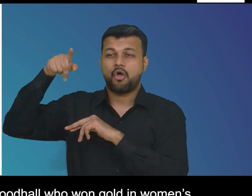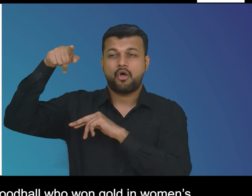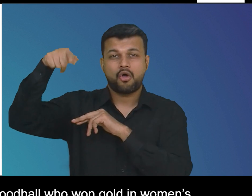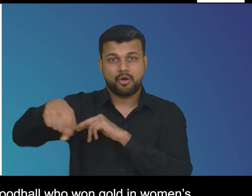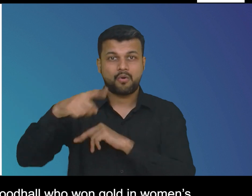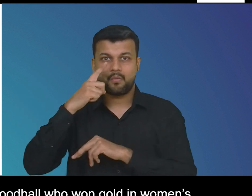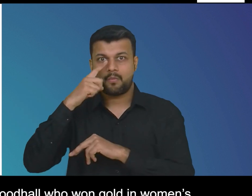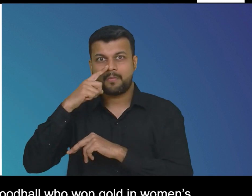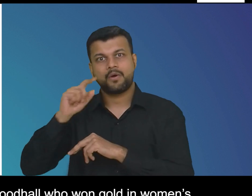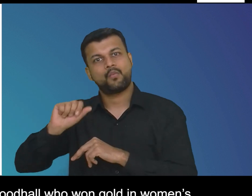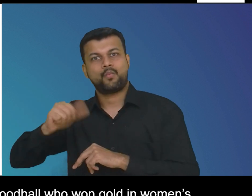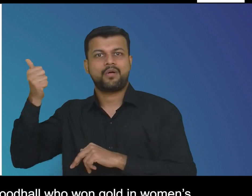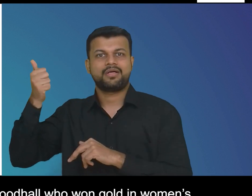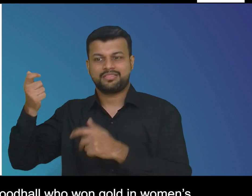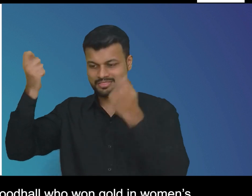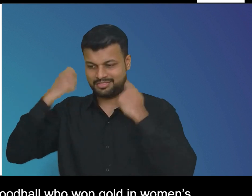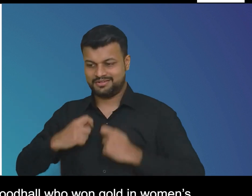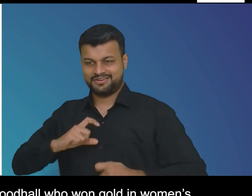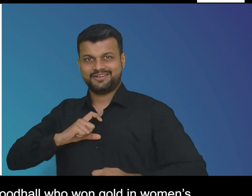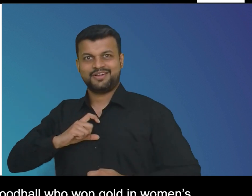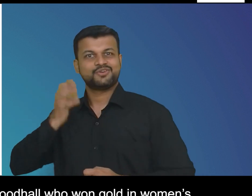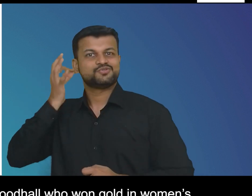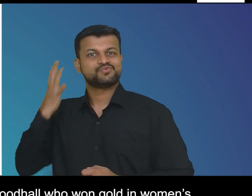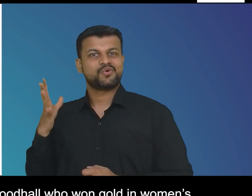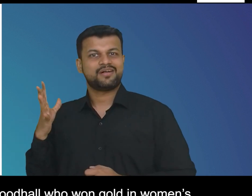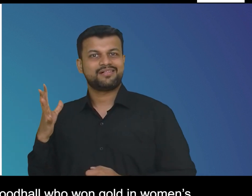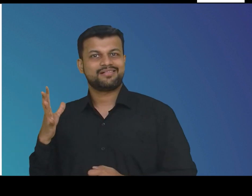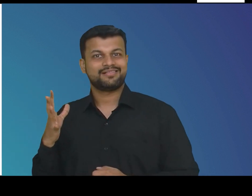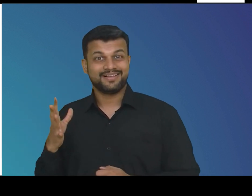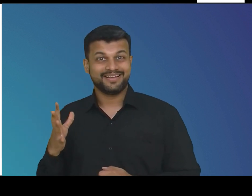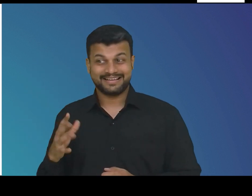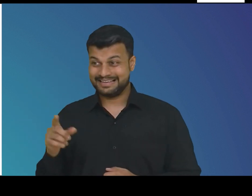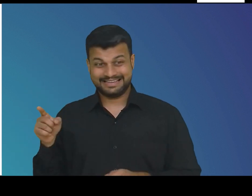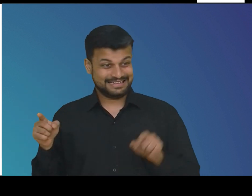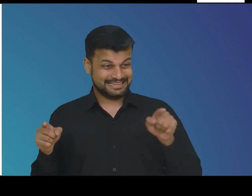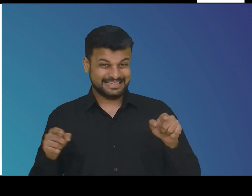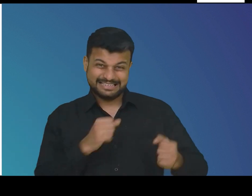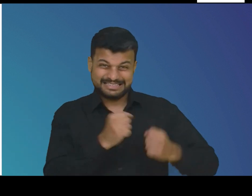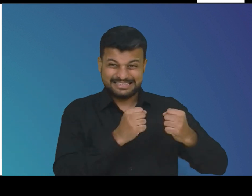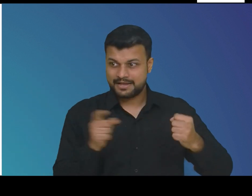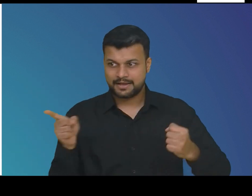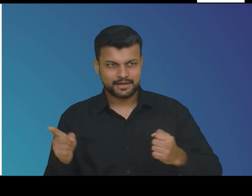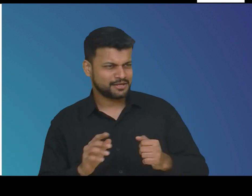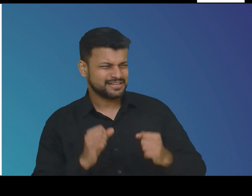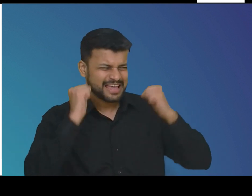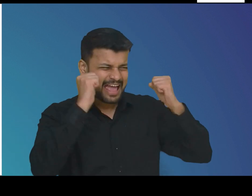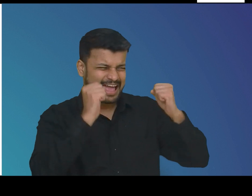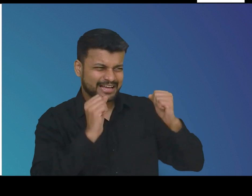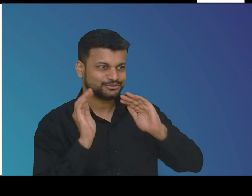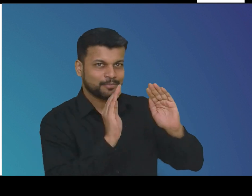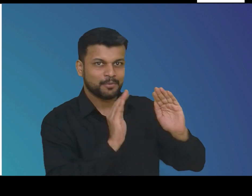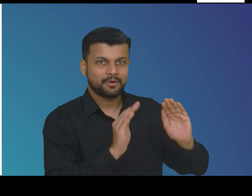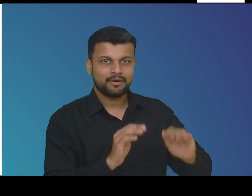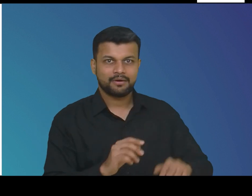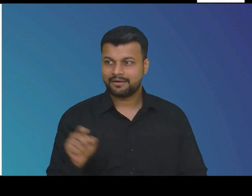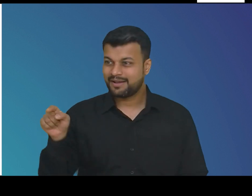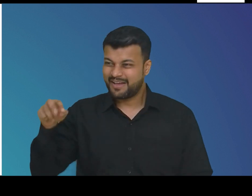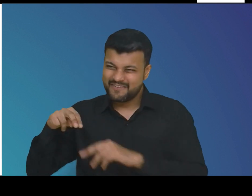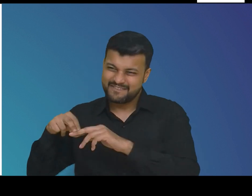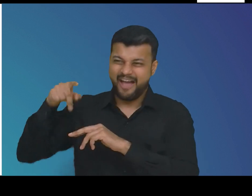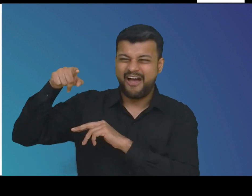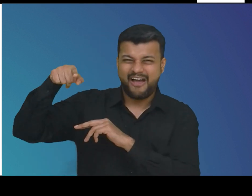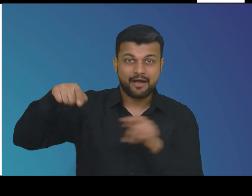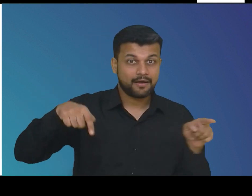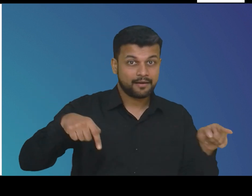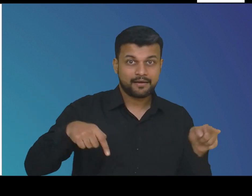davis woodall who won gold in women's long jump this husband-wife duo won hearts globally in their sheer